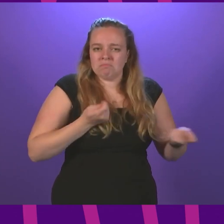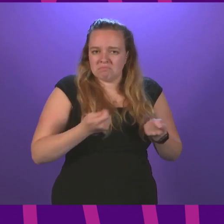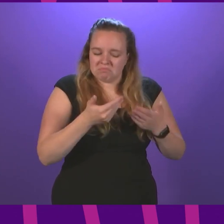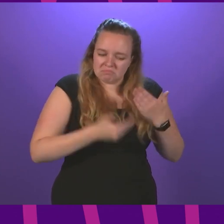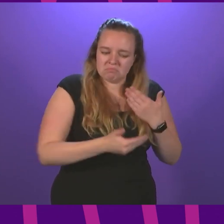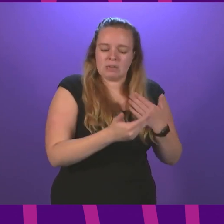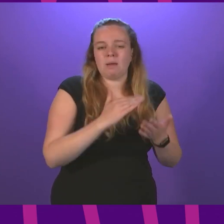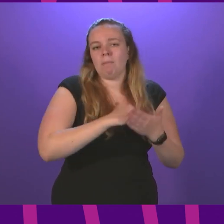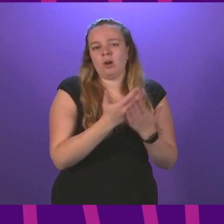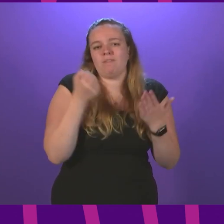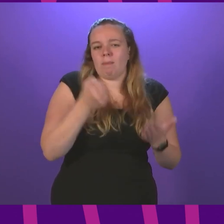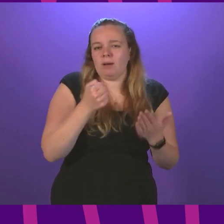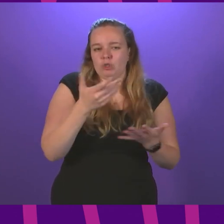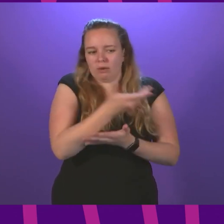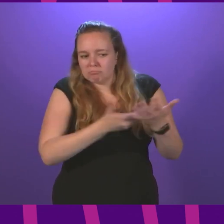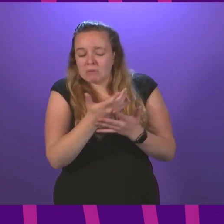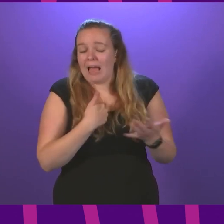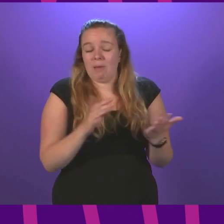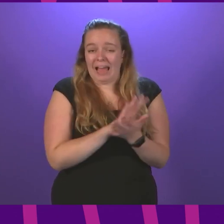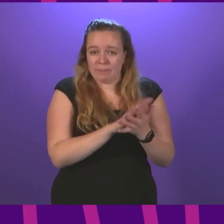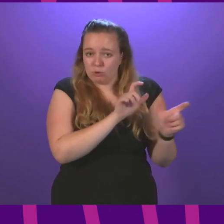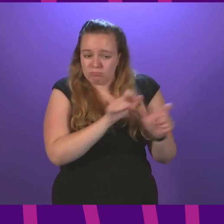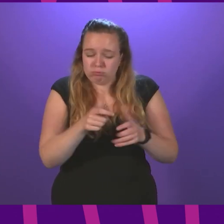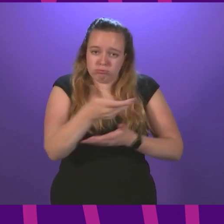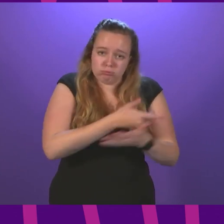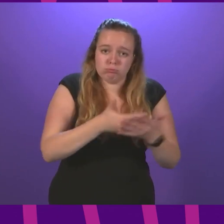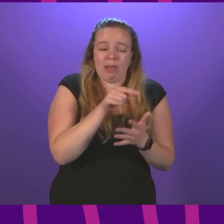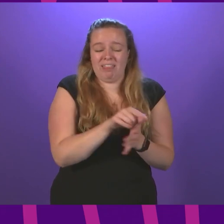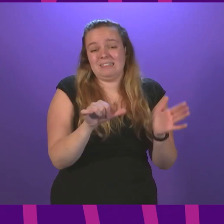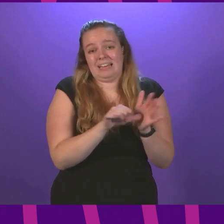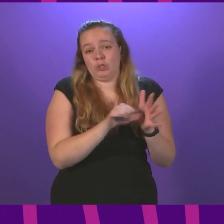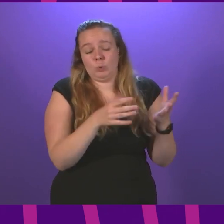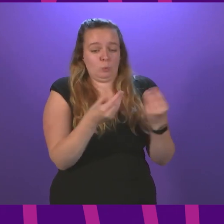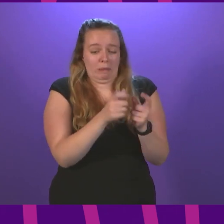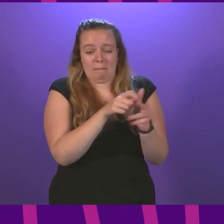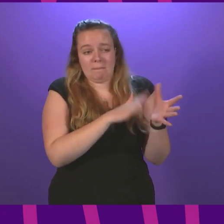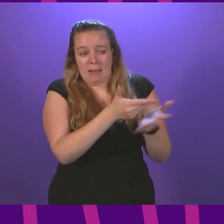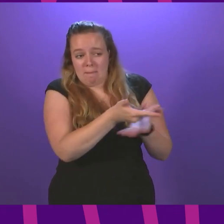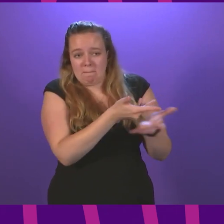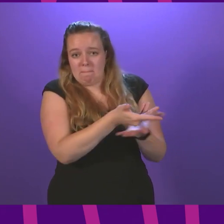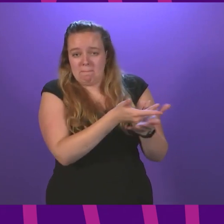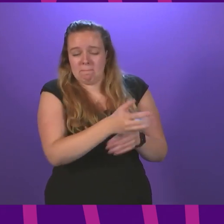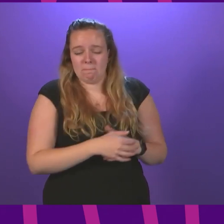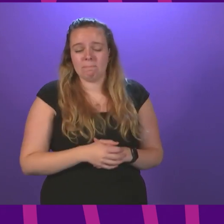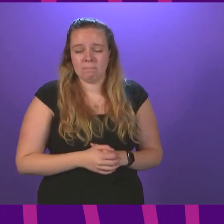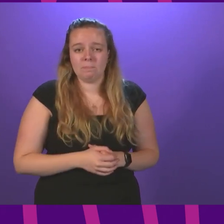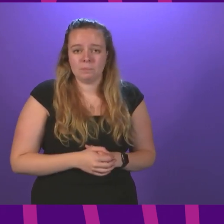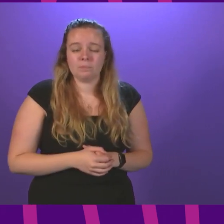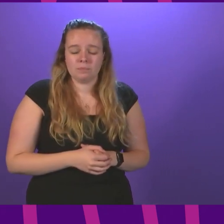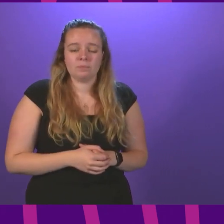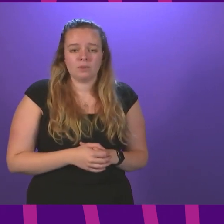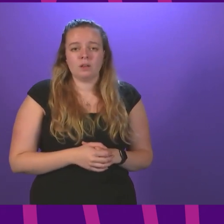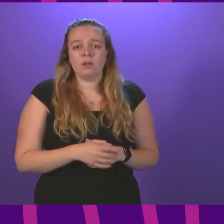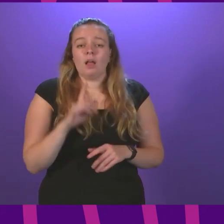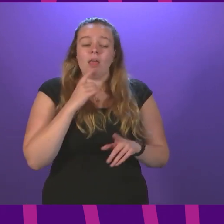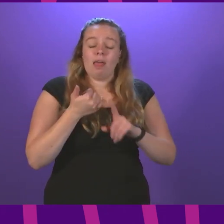part of the budget discussions. And I'm happy to continue to discuss these issues with Pam Duncan-Glancy. In